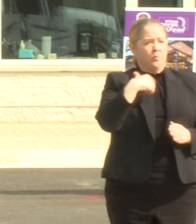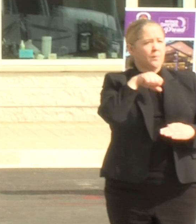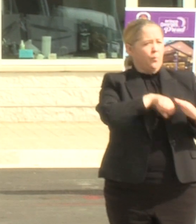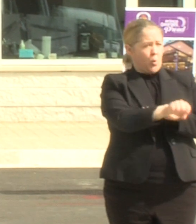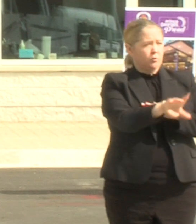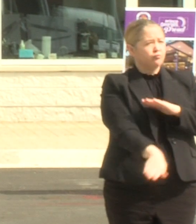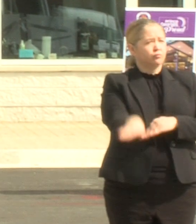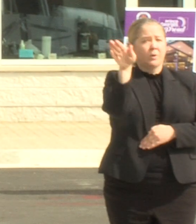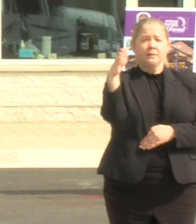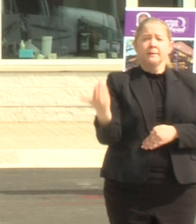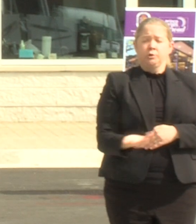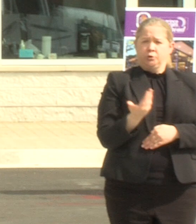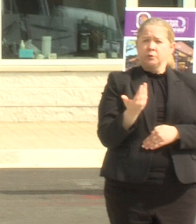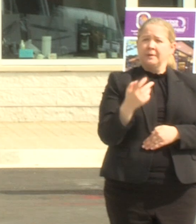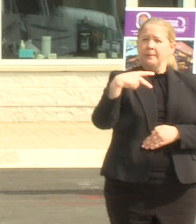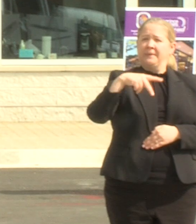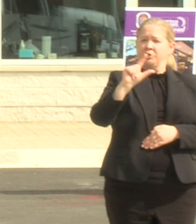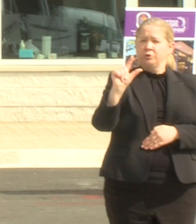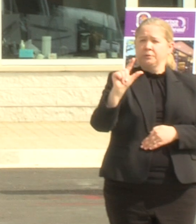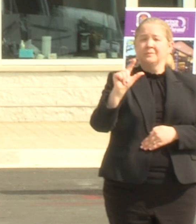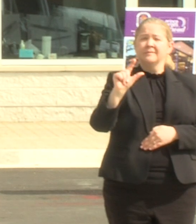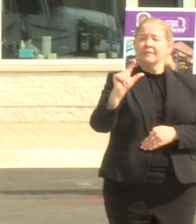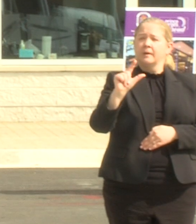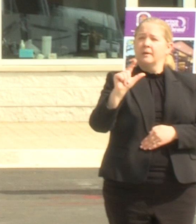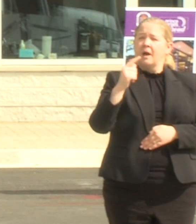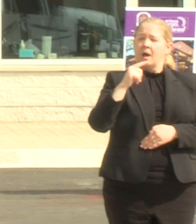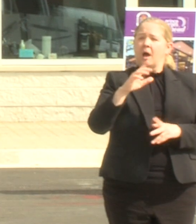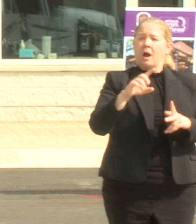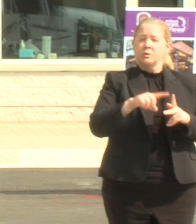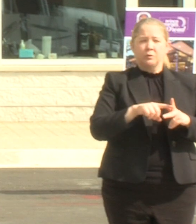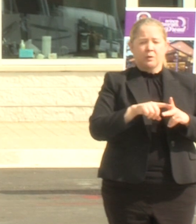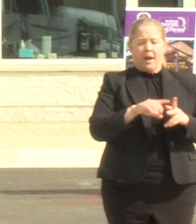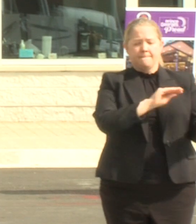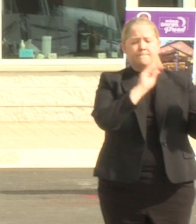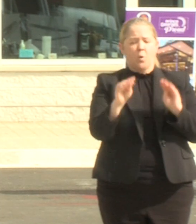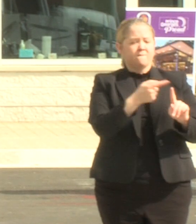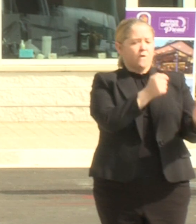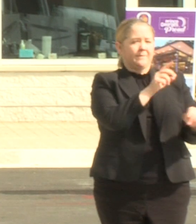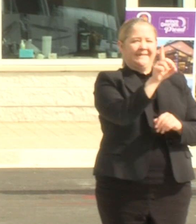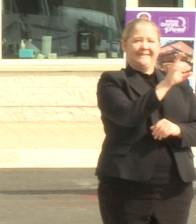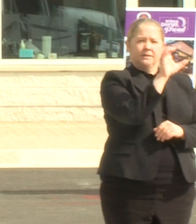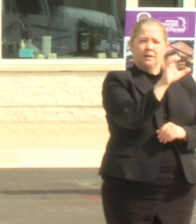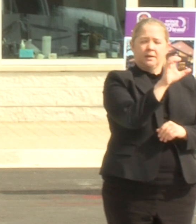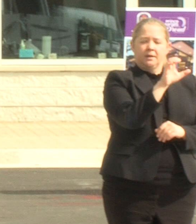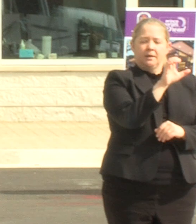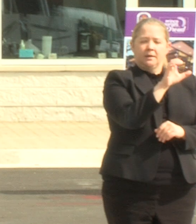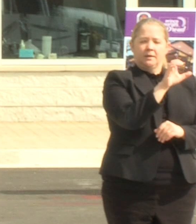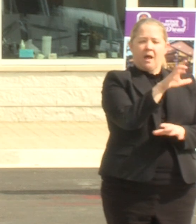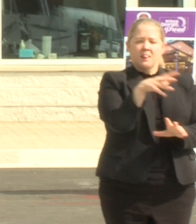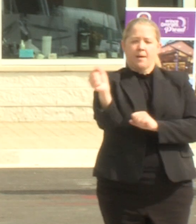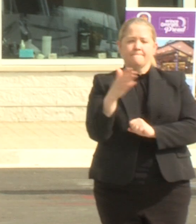raised here in in prince george county i started and relocated from washington dc with my parents uh